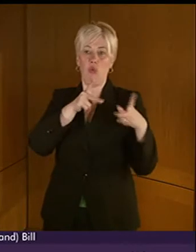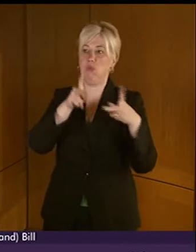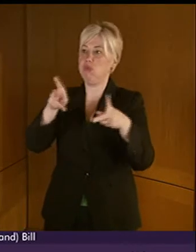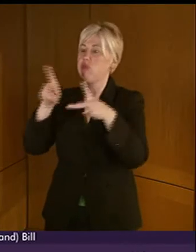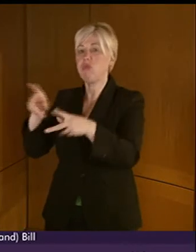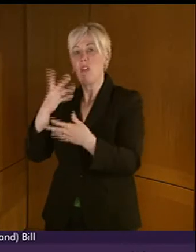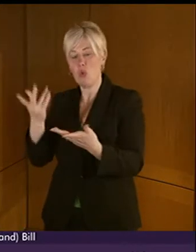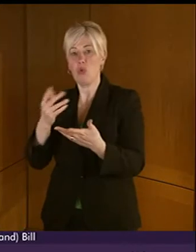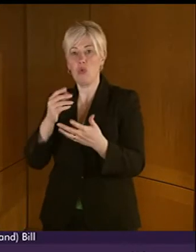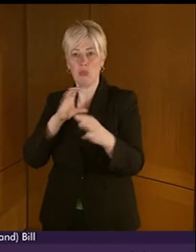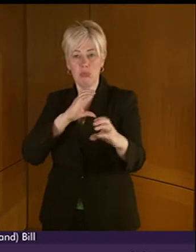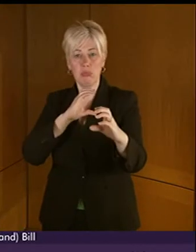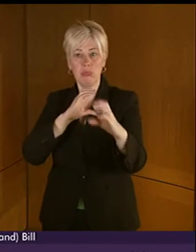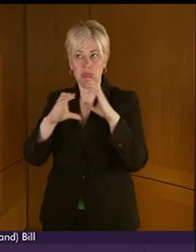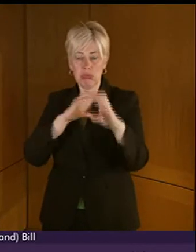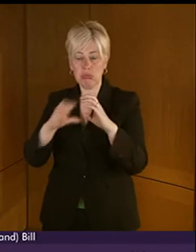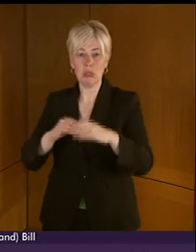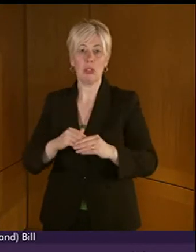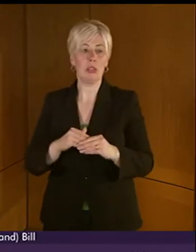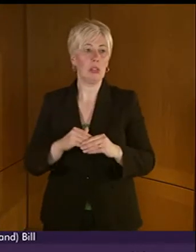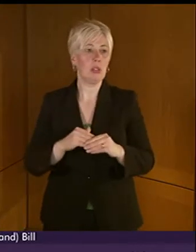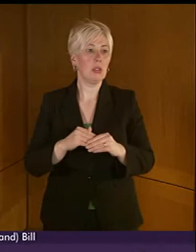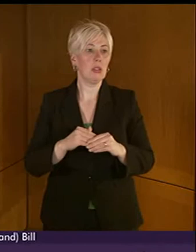providers. Presiding officer